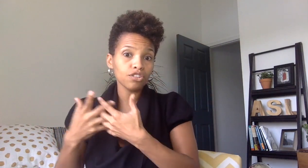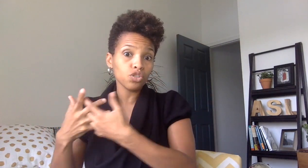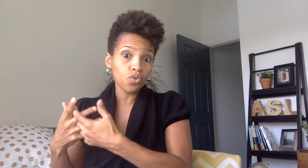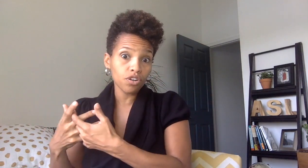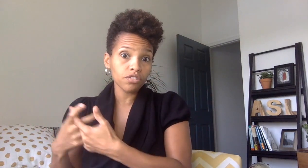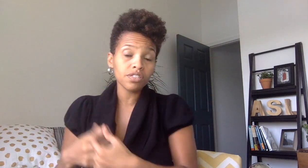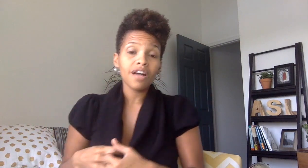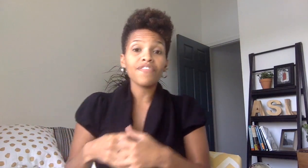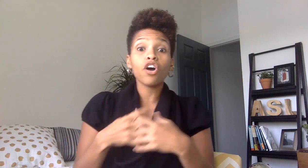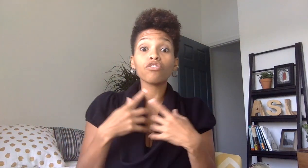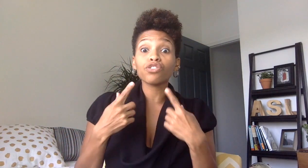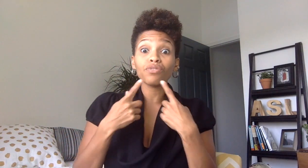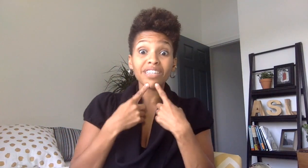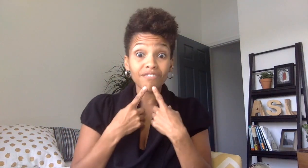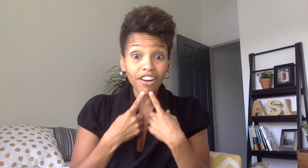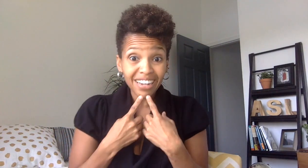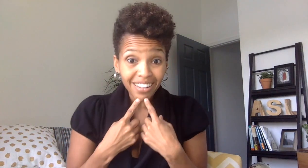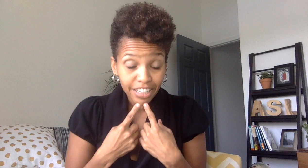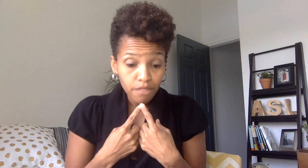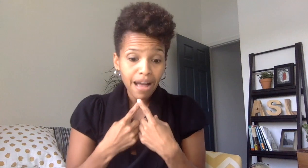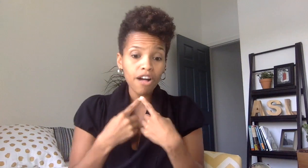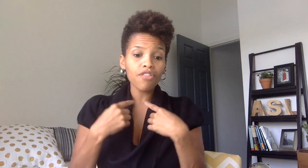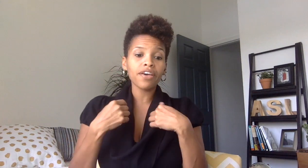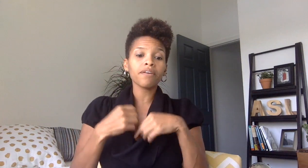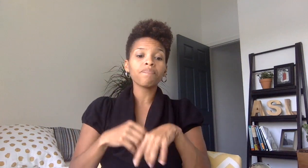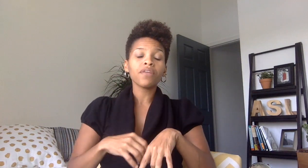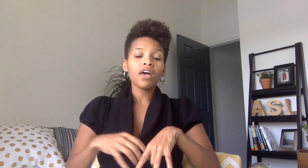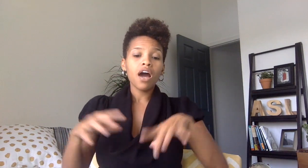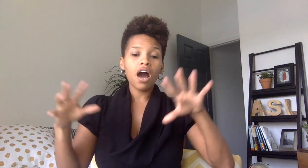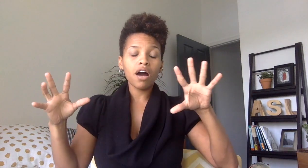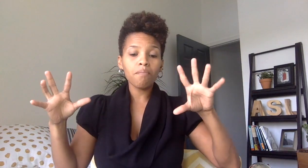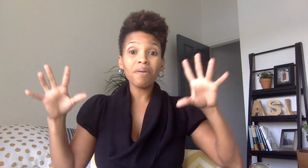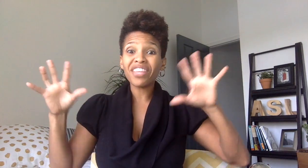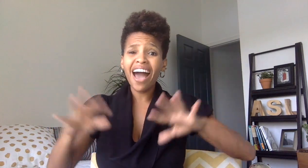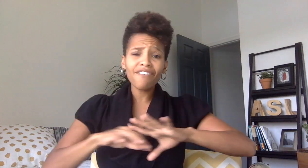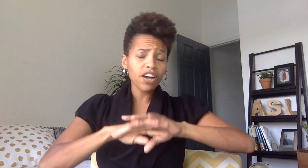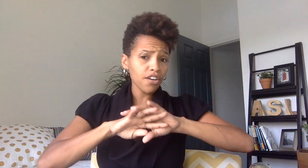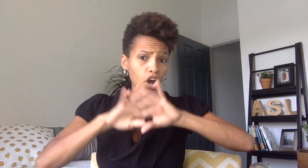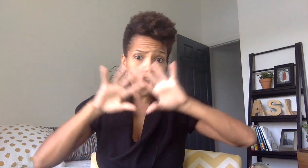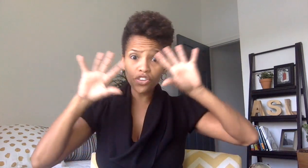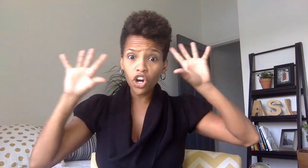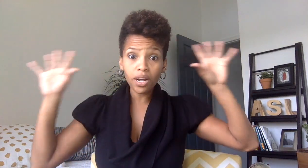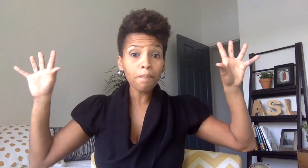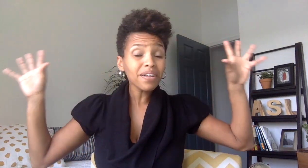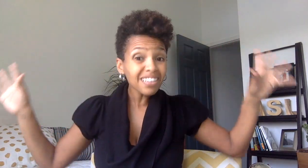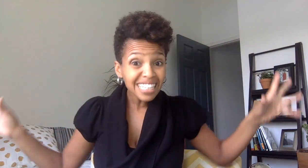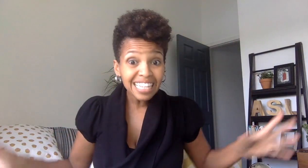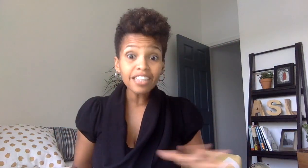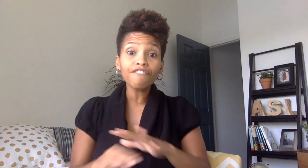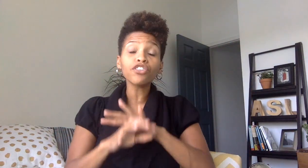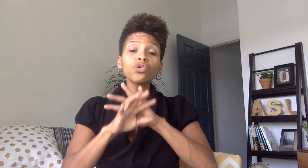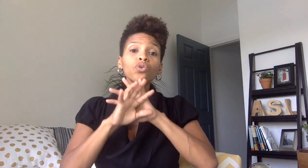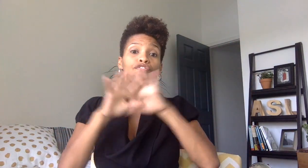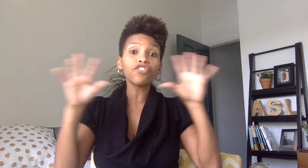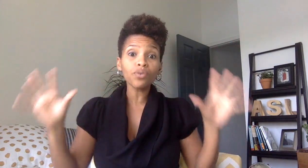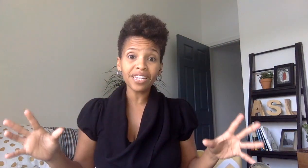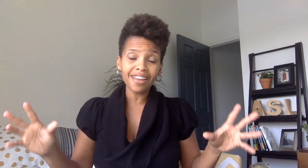words they also need very clear mouthing but they have are completely fluent fluent in